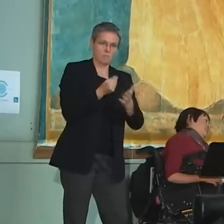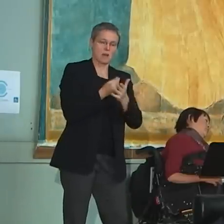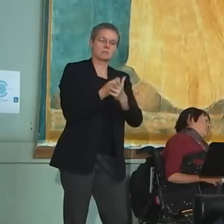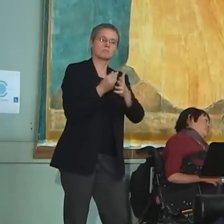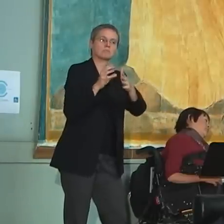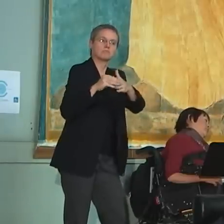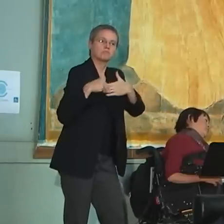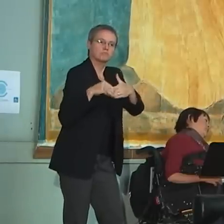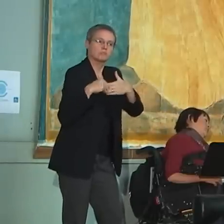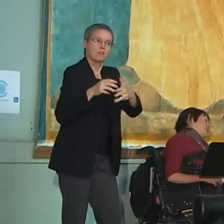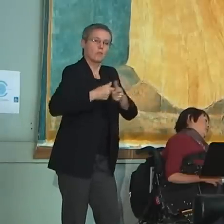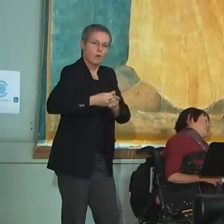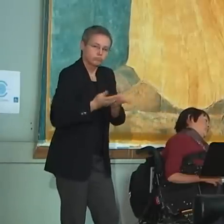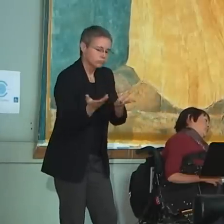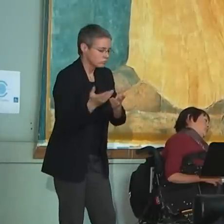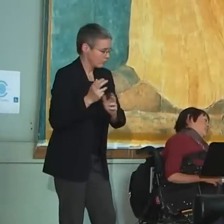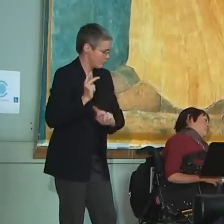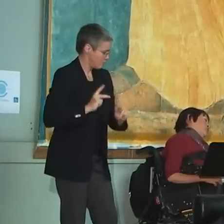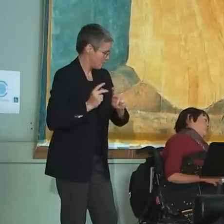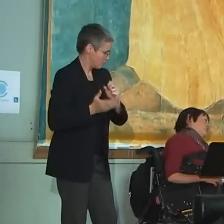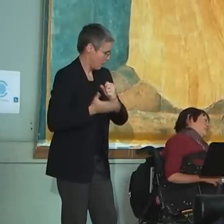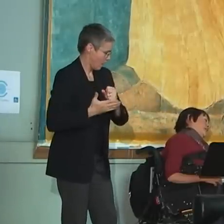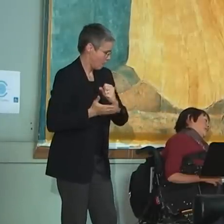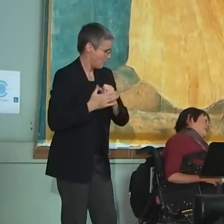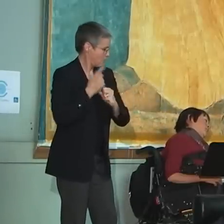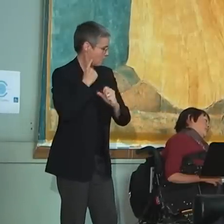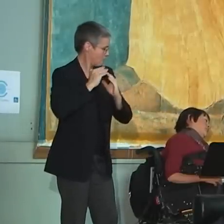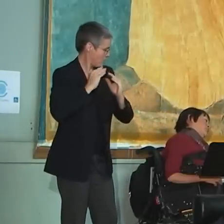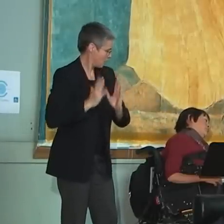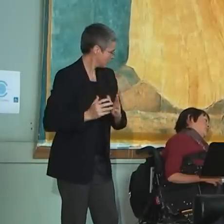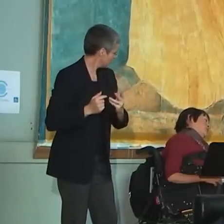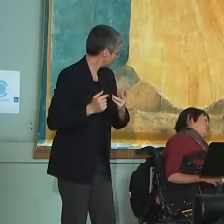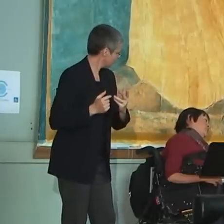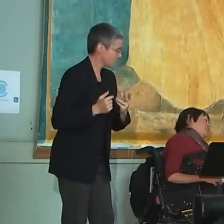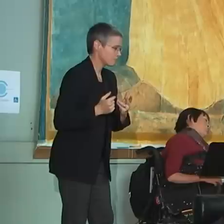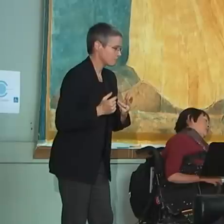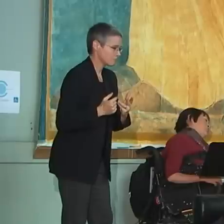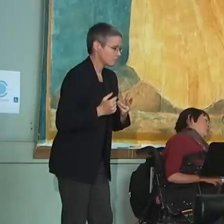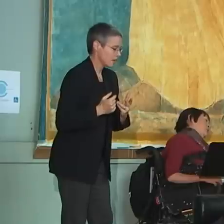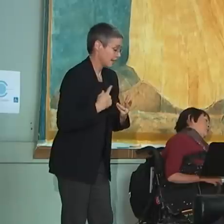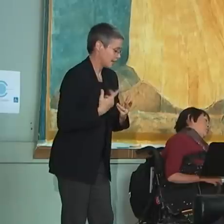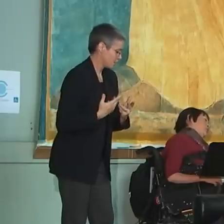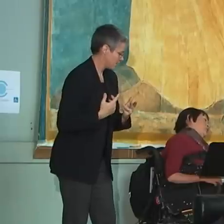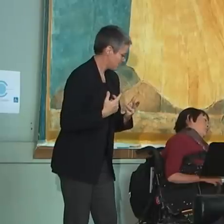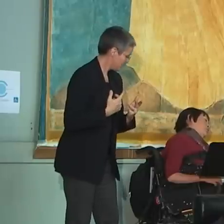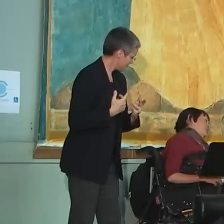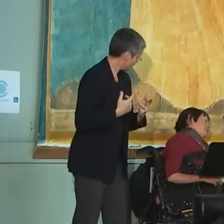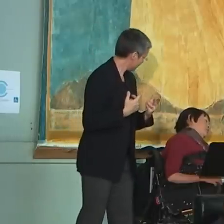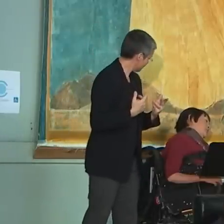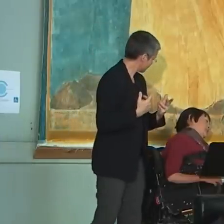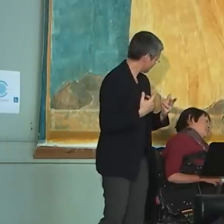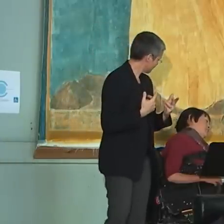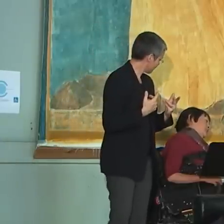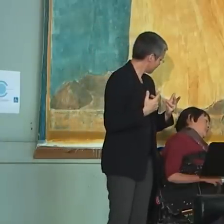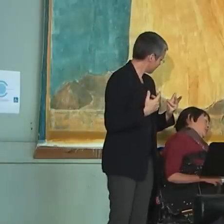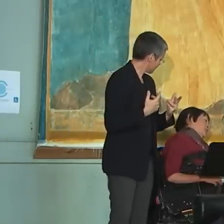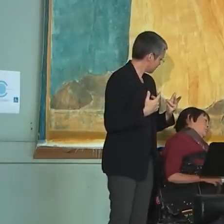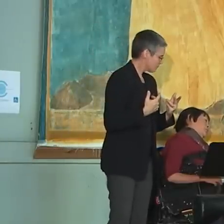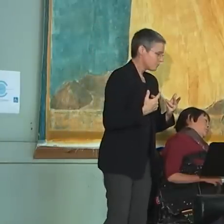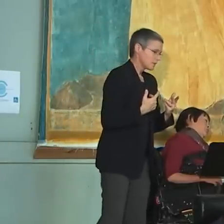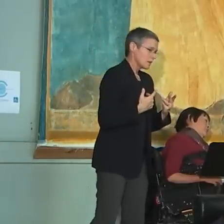rent supplements to best meet their needs. Toronto's share of the reallocated buildings are projected to be 21.6 million.